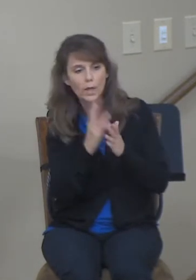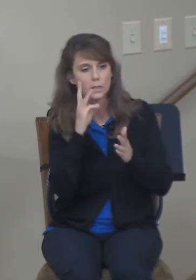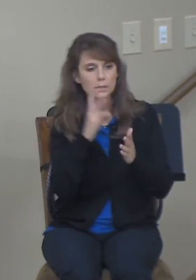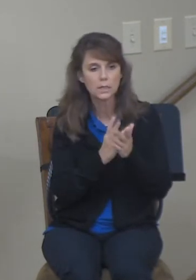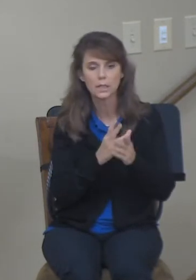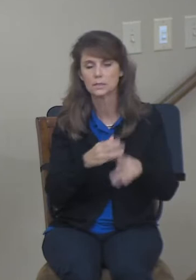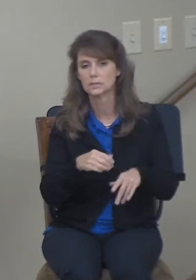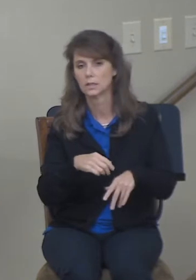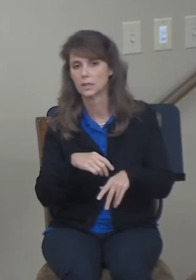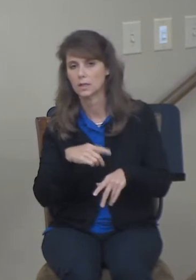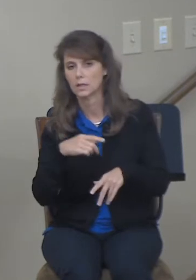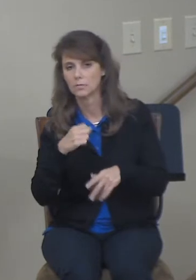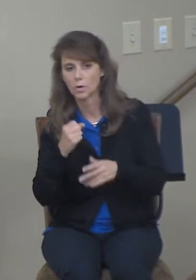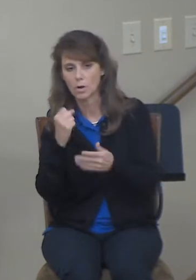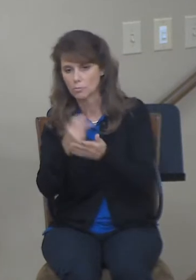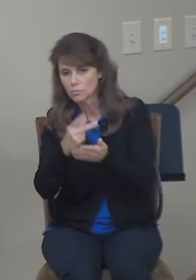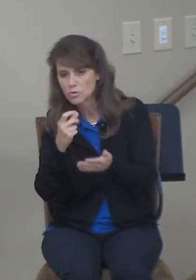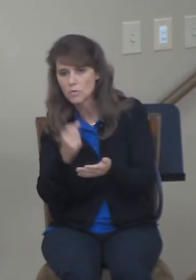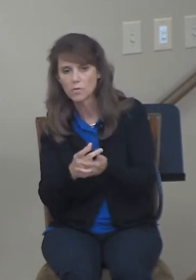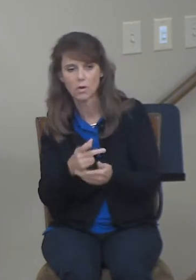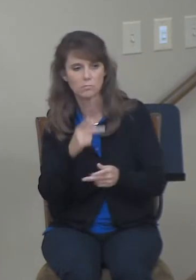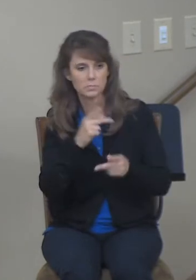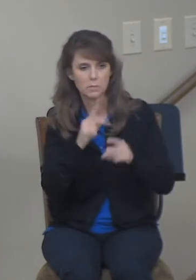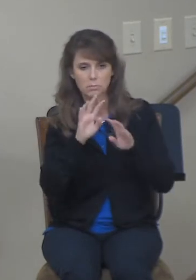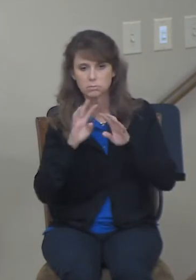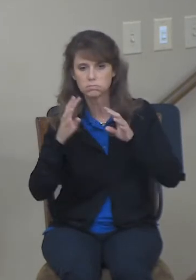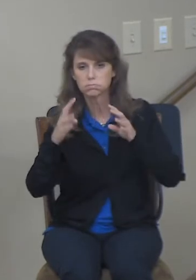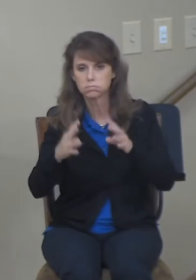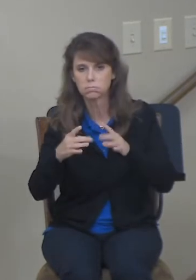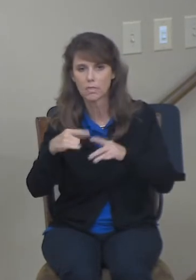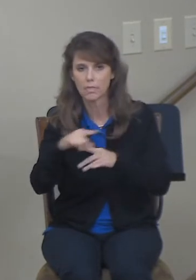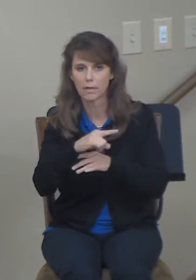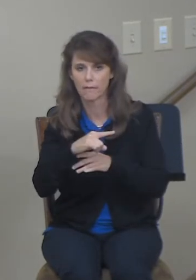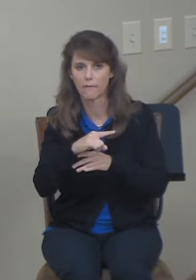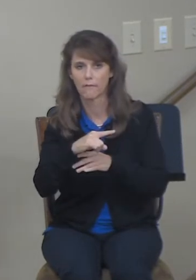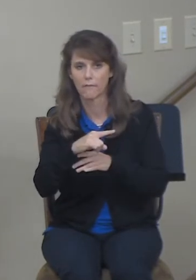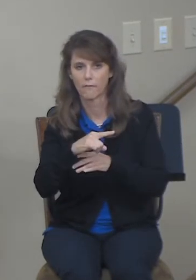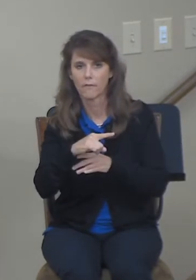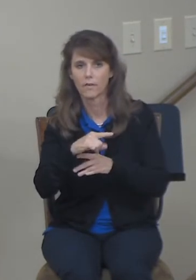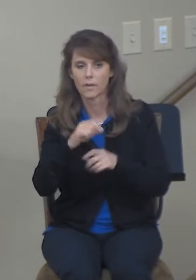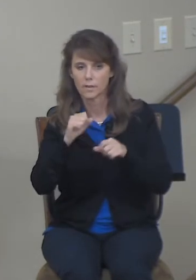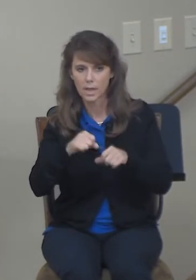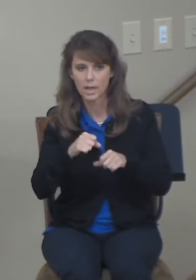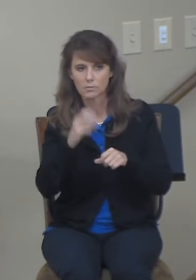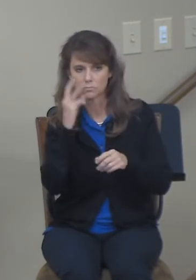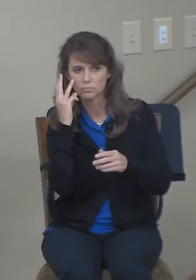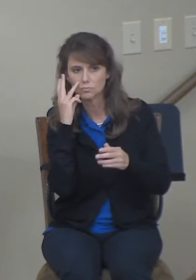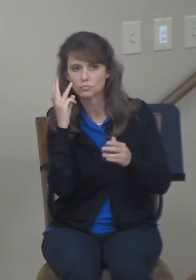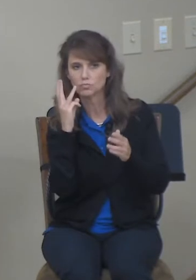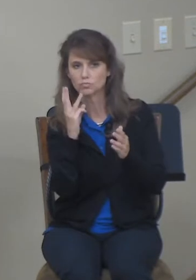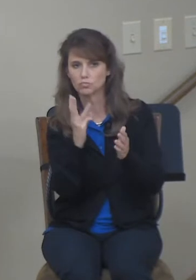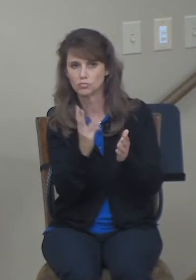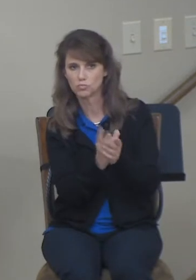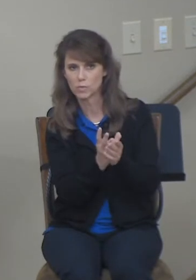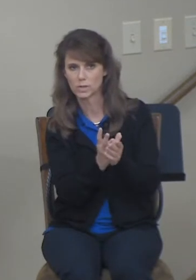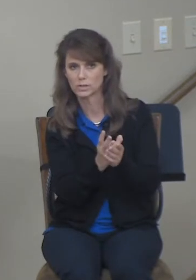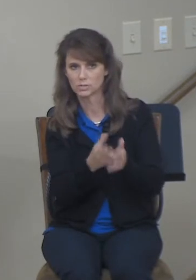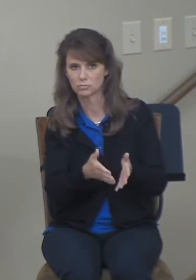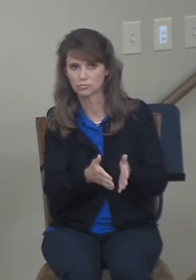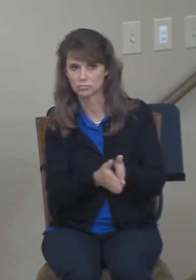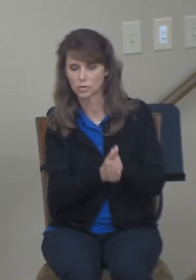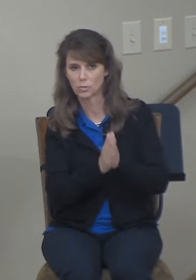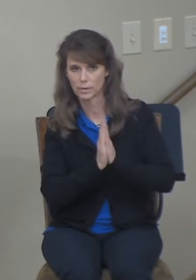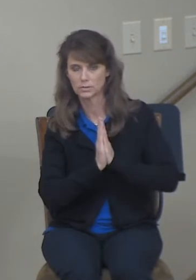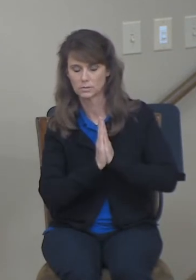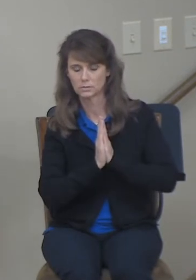people would be congregating that would be capable of witnessing the action or the request that Boaz would make.